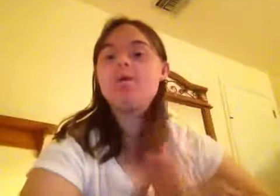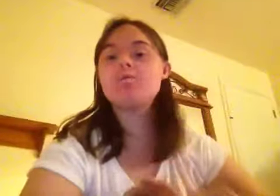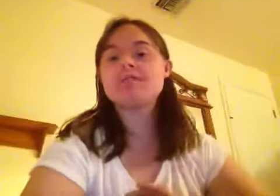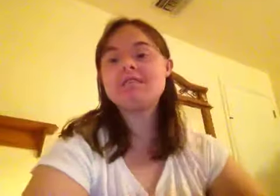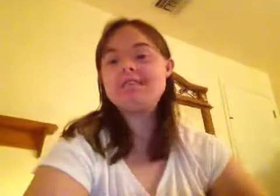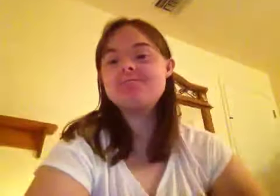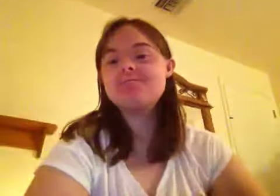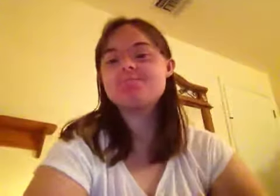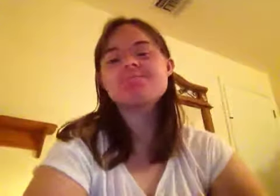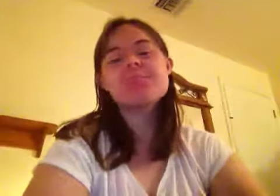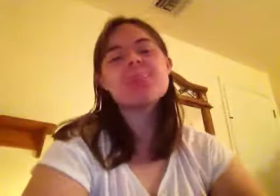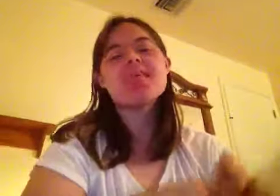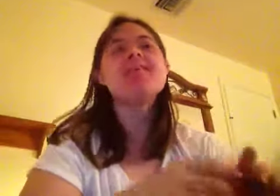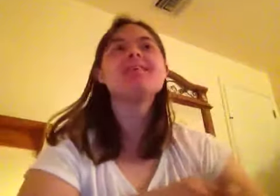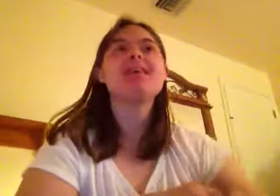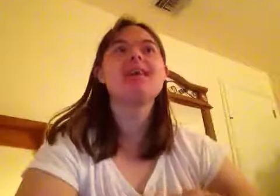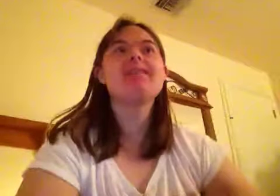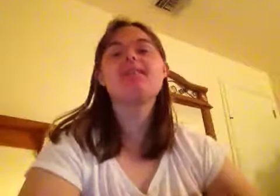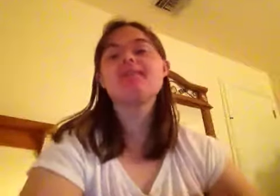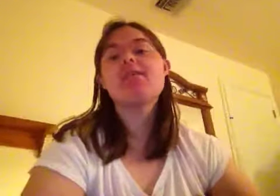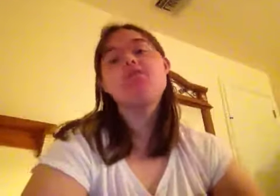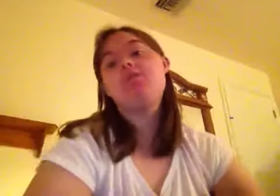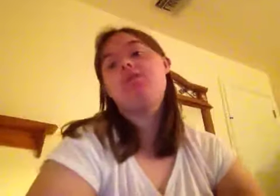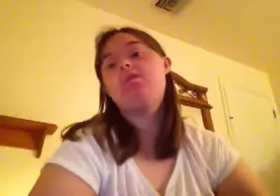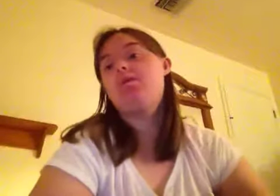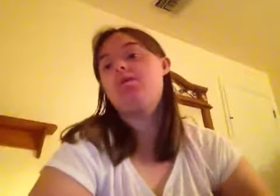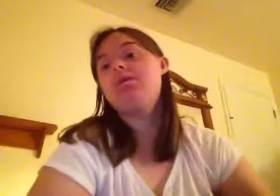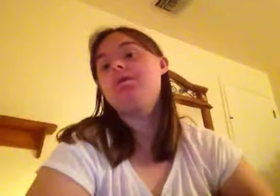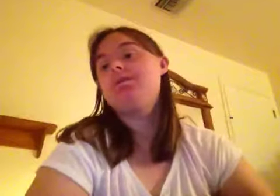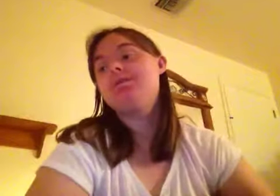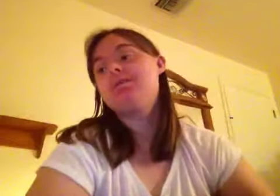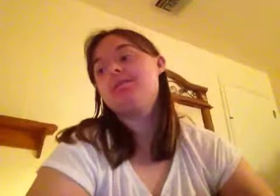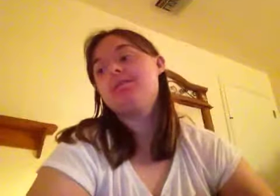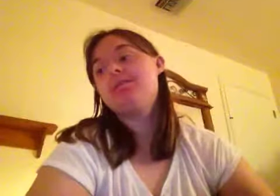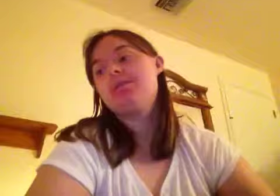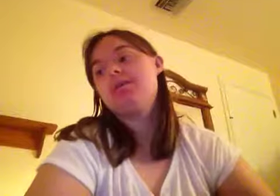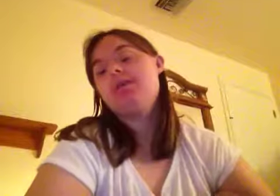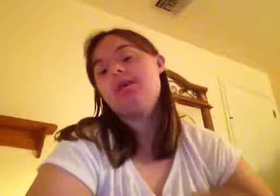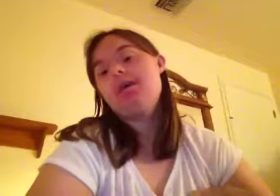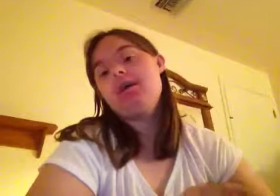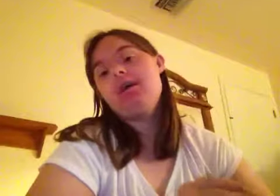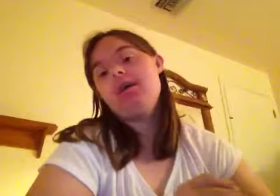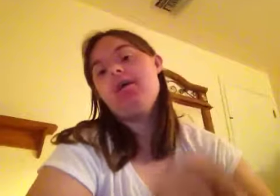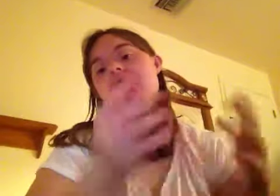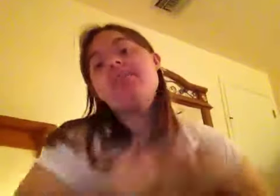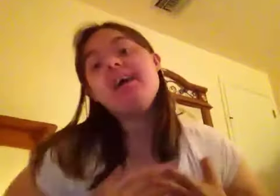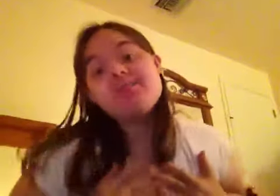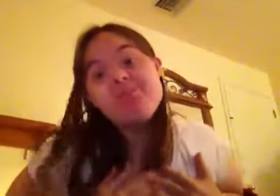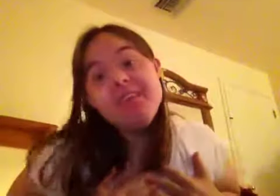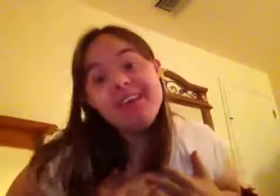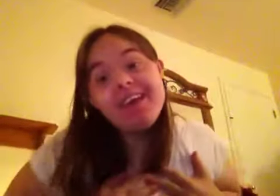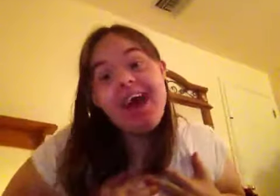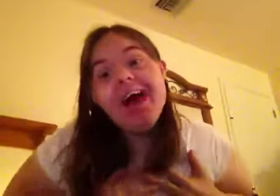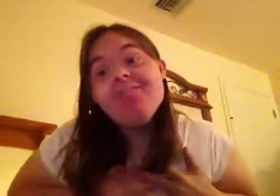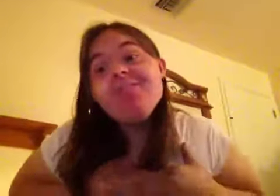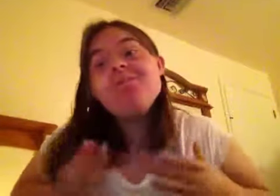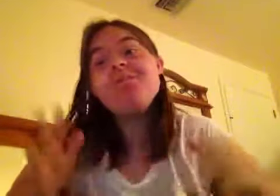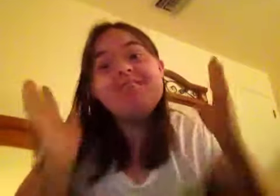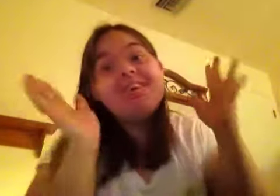routine I thought that was really cool and if you like me I really